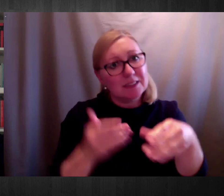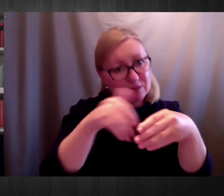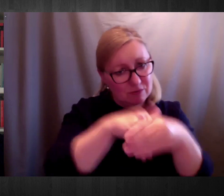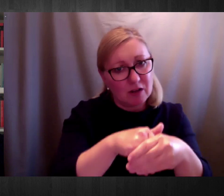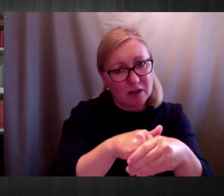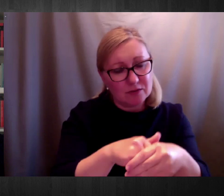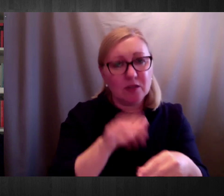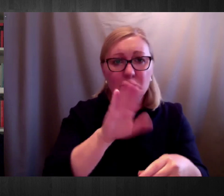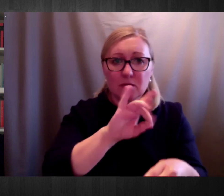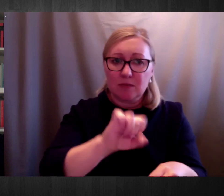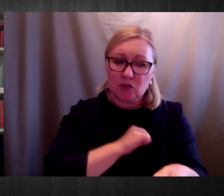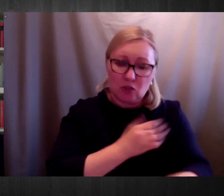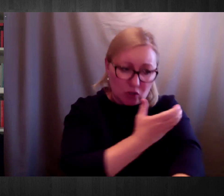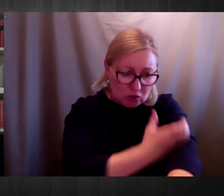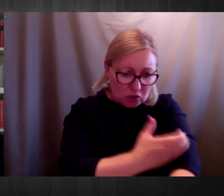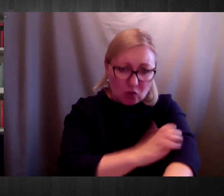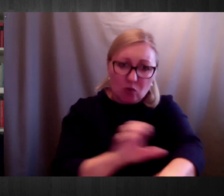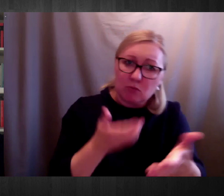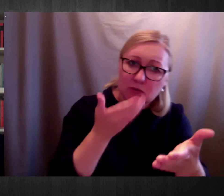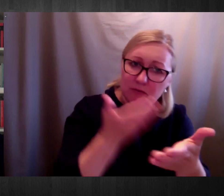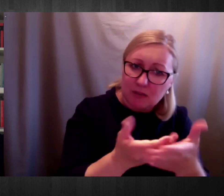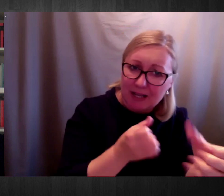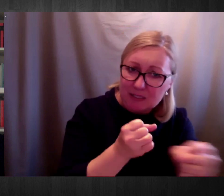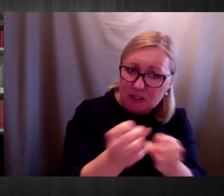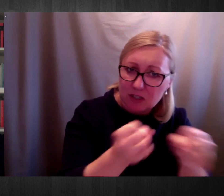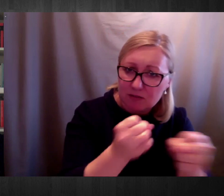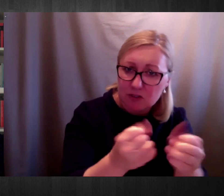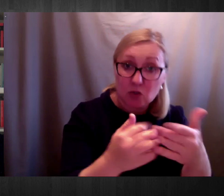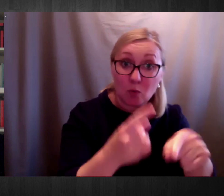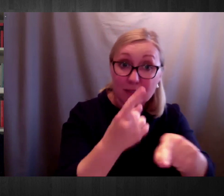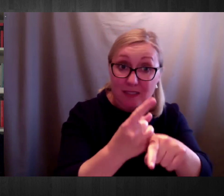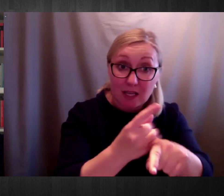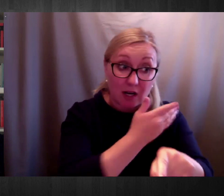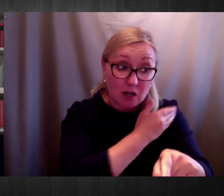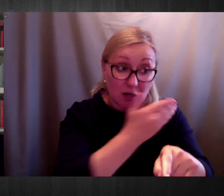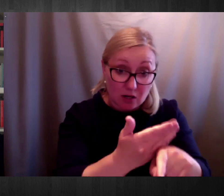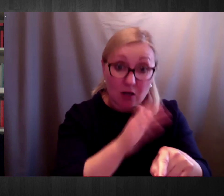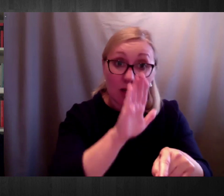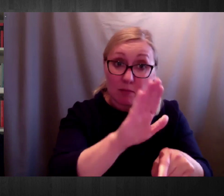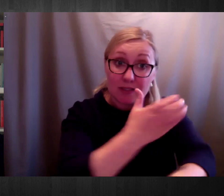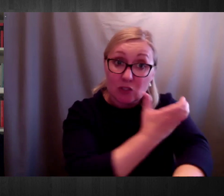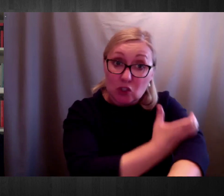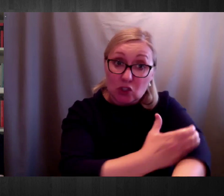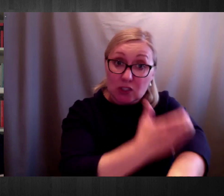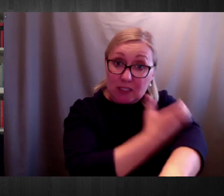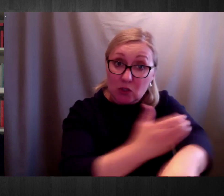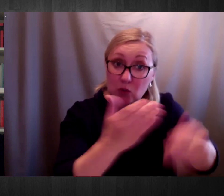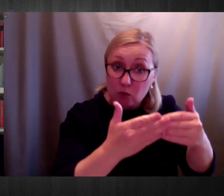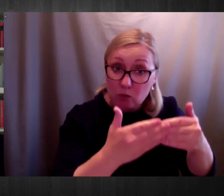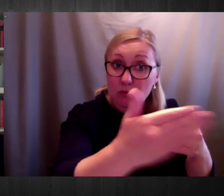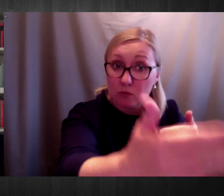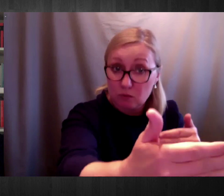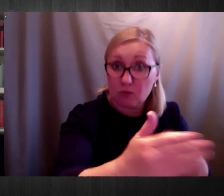of other services that are vital for persons with disabilities. One thing that I would like to highlight is that when we talk about